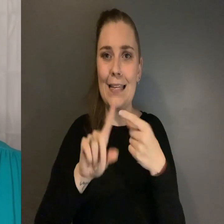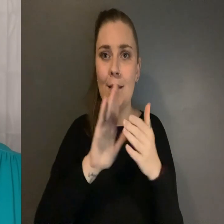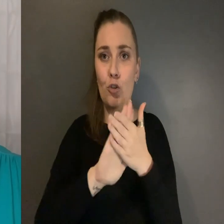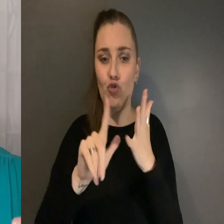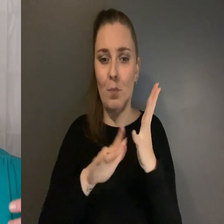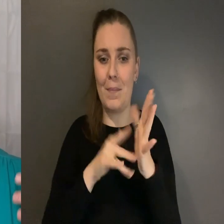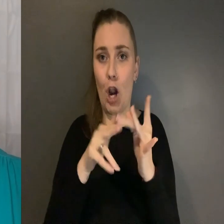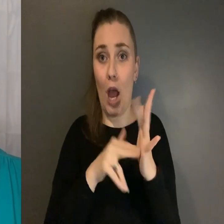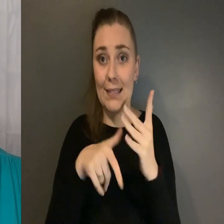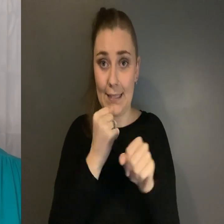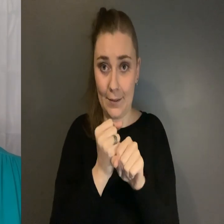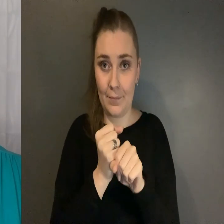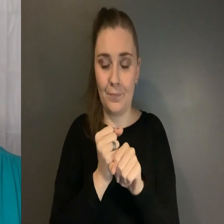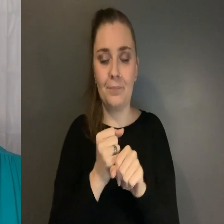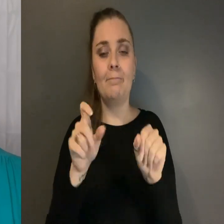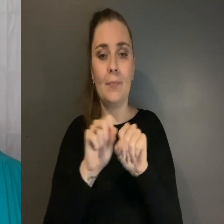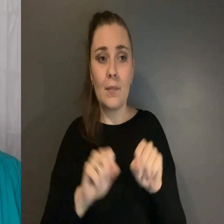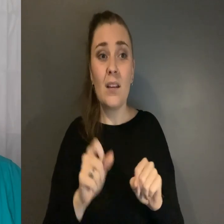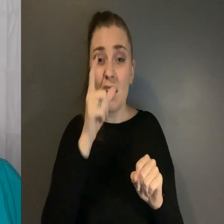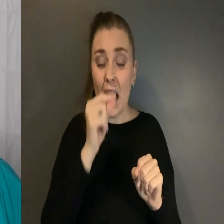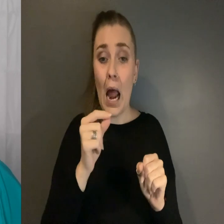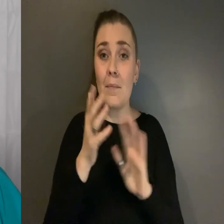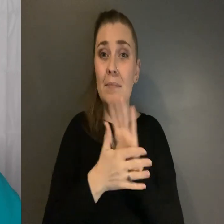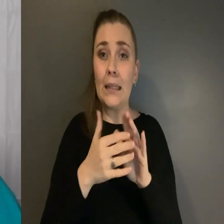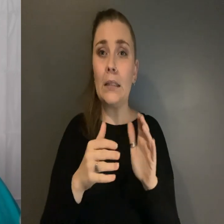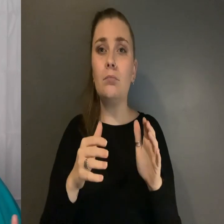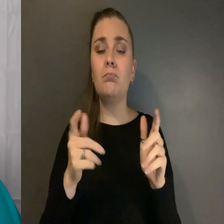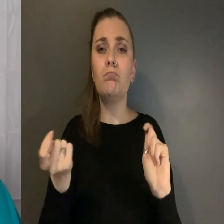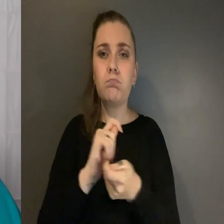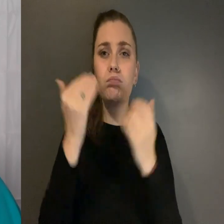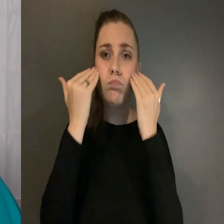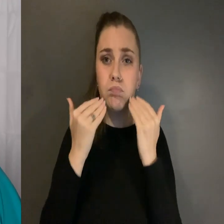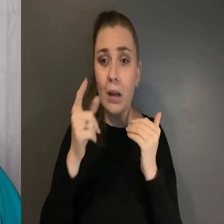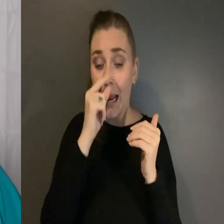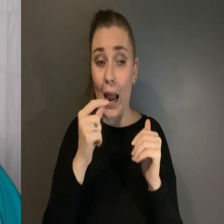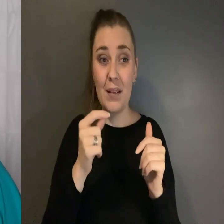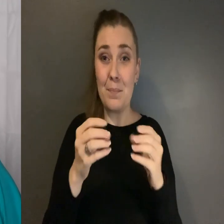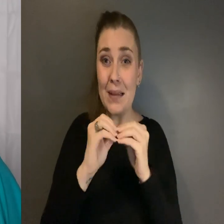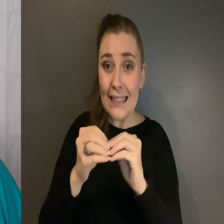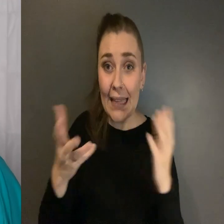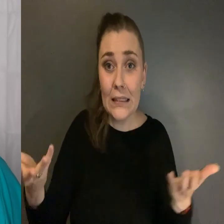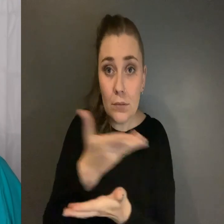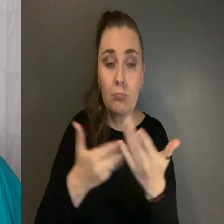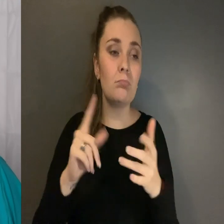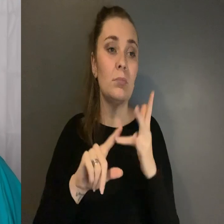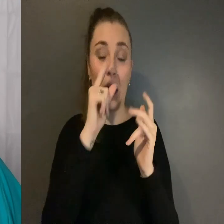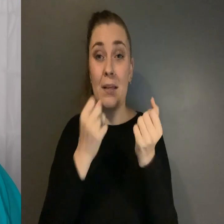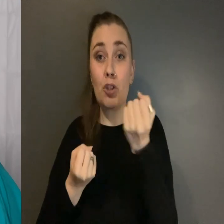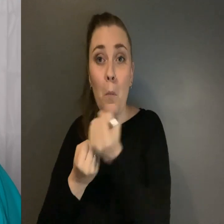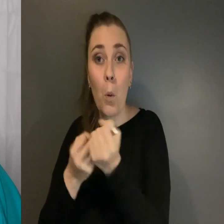justice can involve formal or informal mediation between people It can mean supporting the victim to talk to